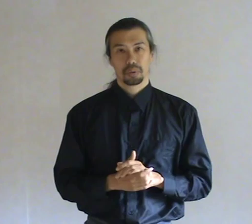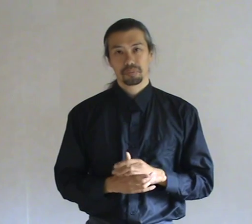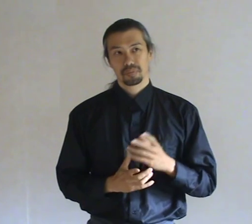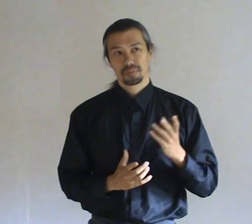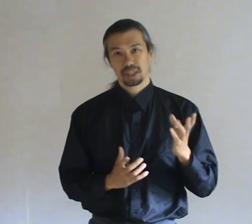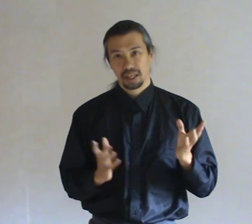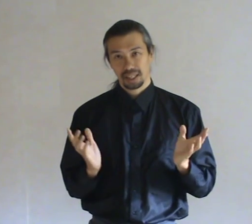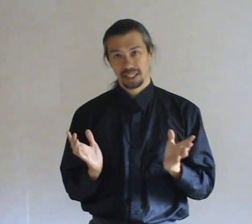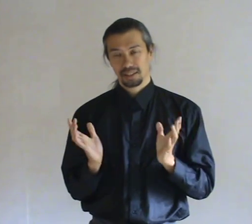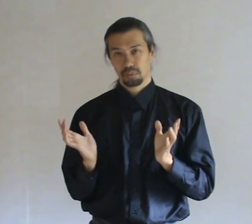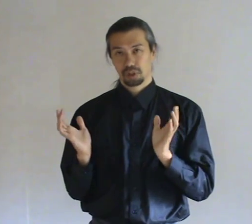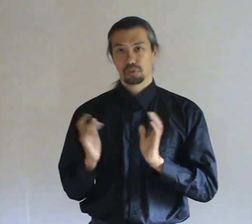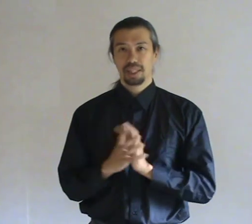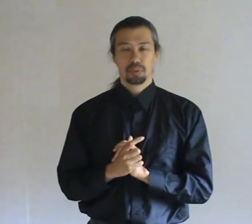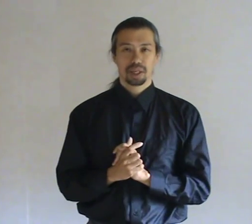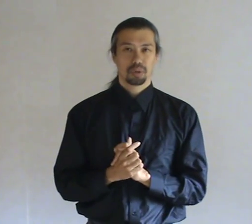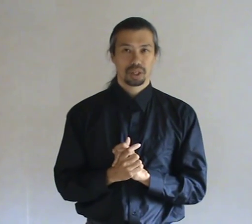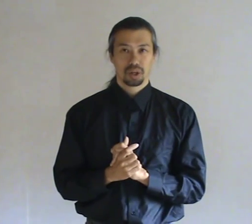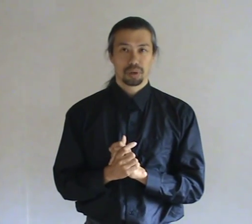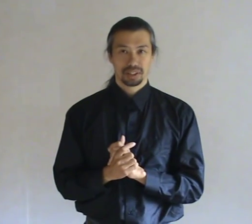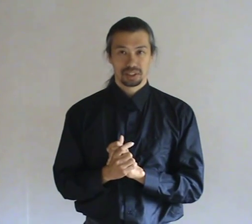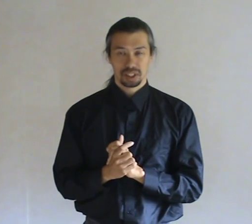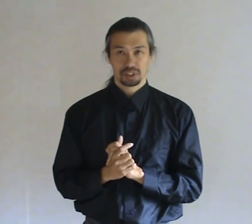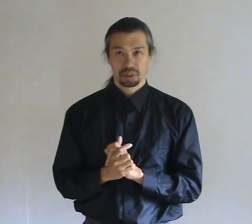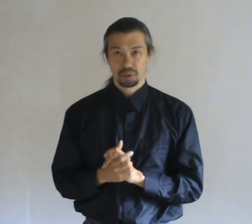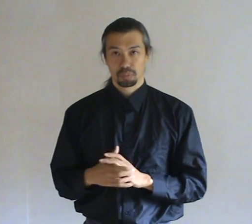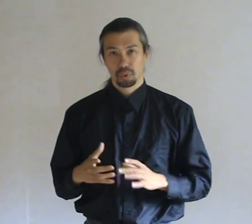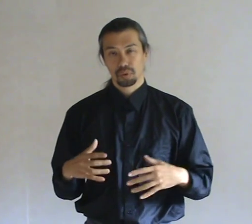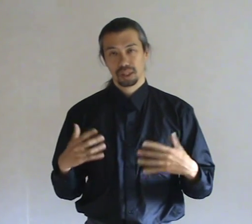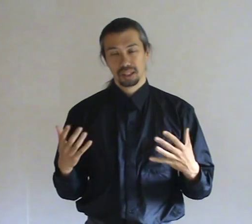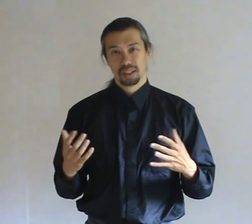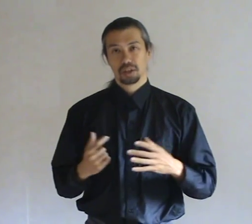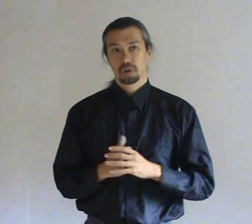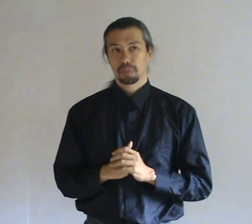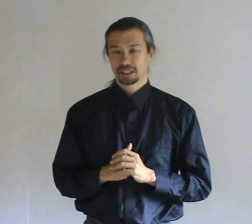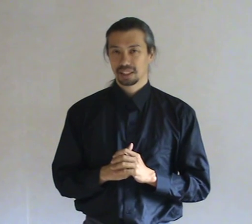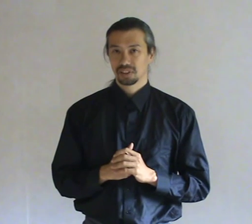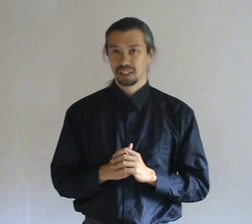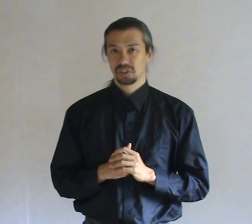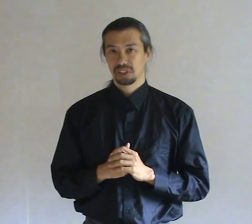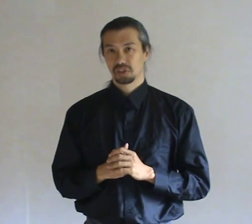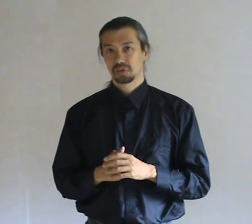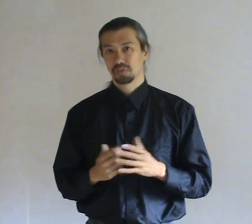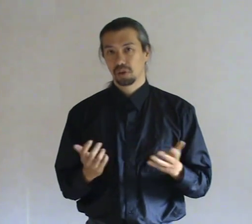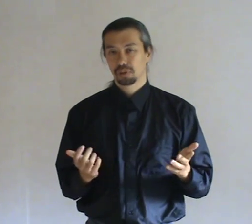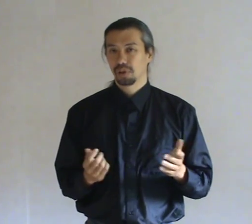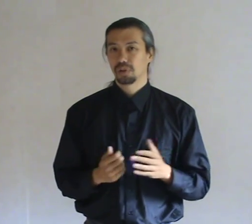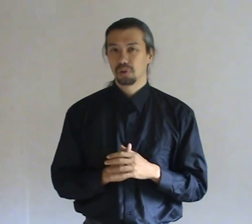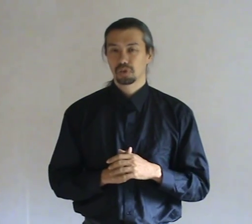So hiding works really well with lower entities. But with more complex entities it is often no use